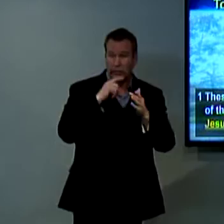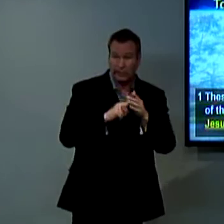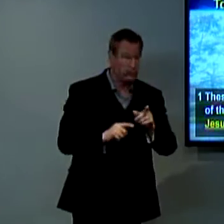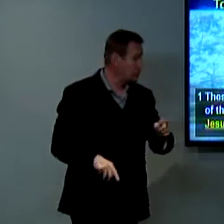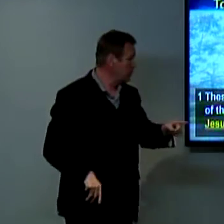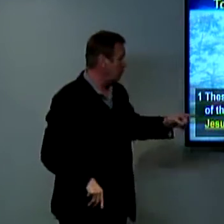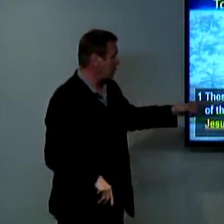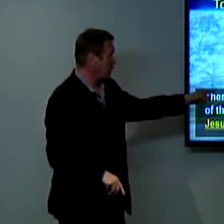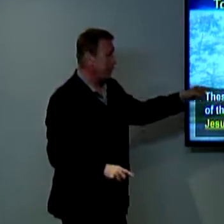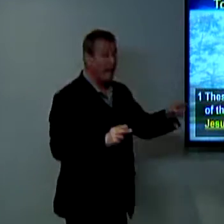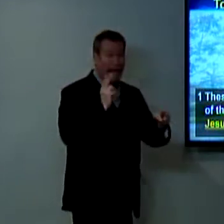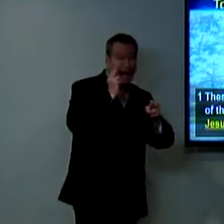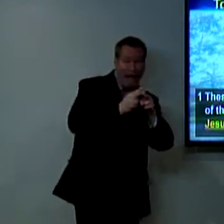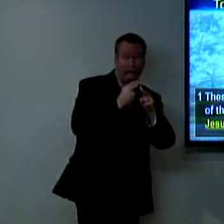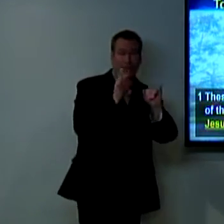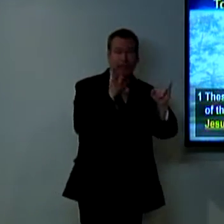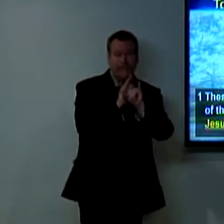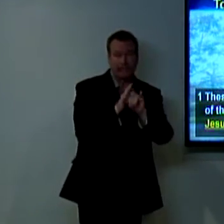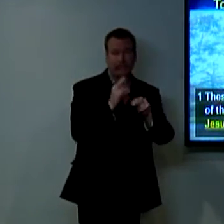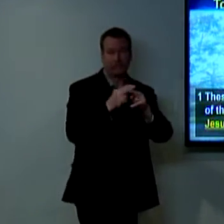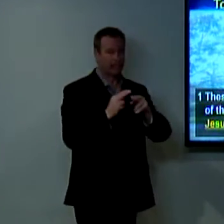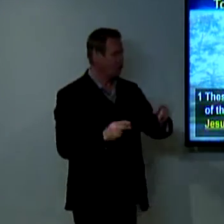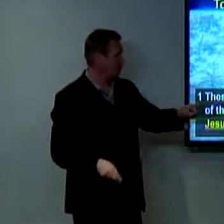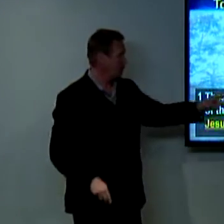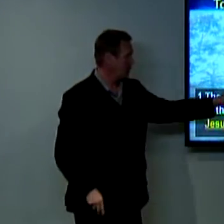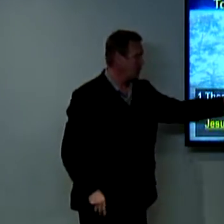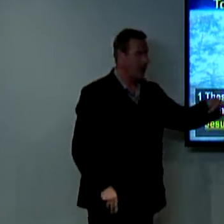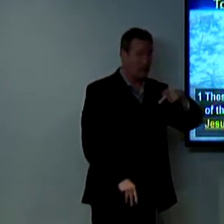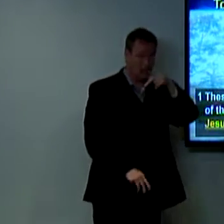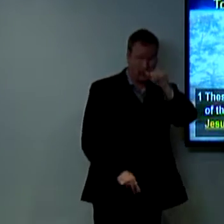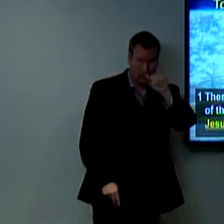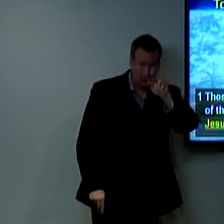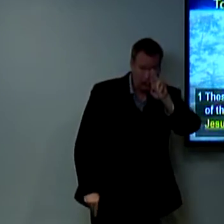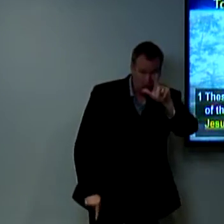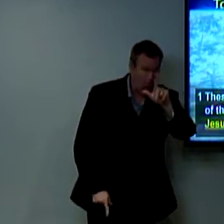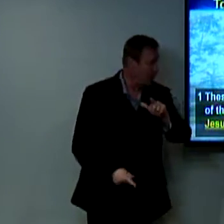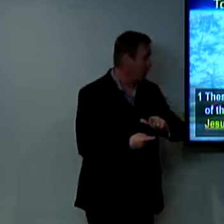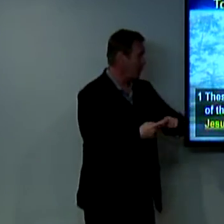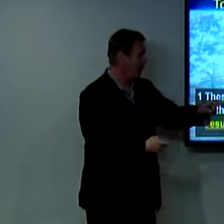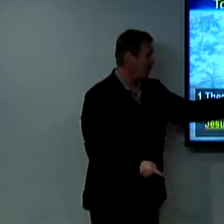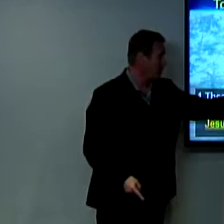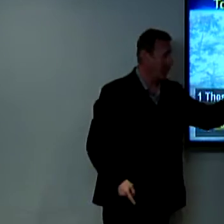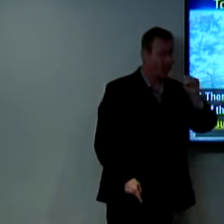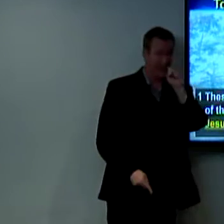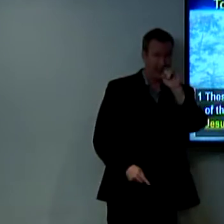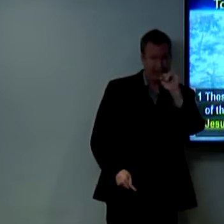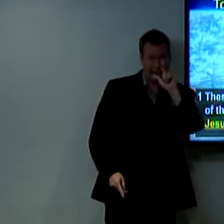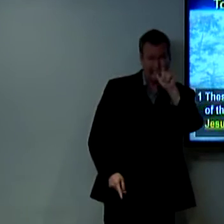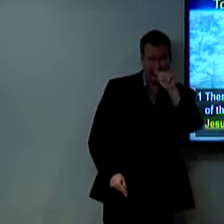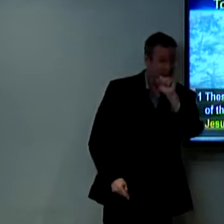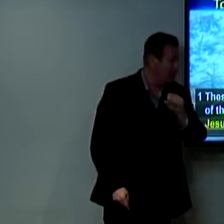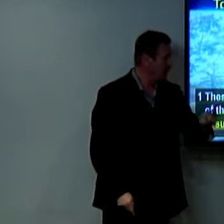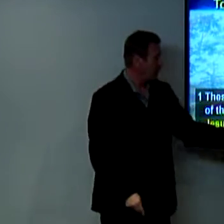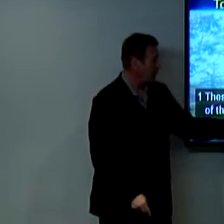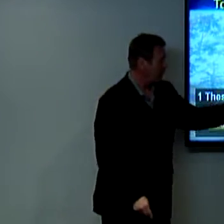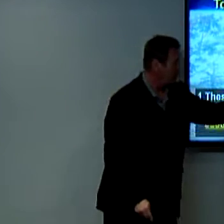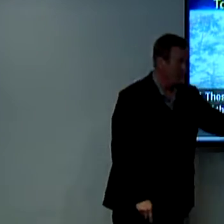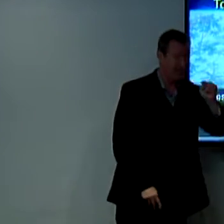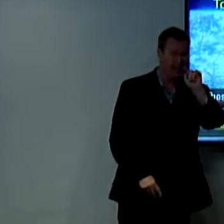And we read what it says here. So he says Paul Silas and